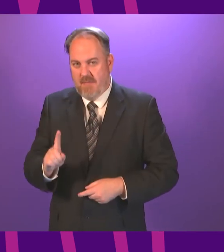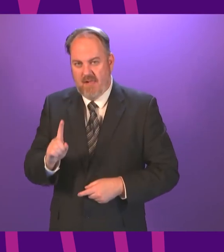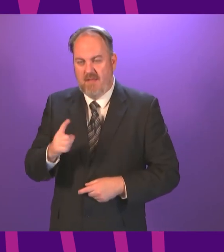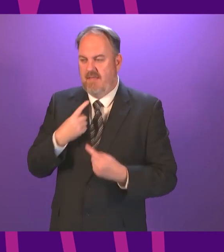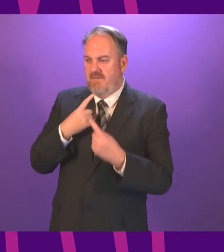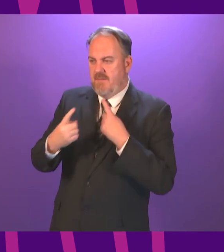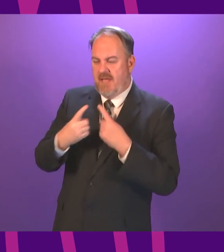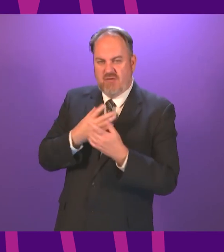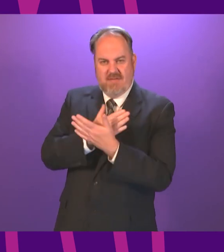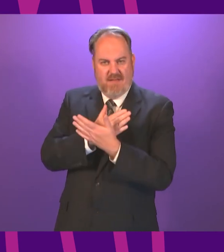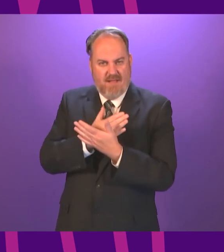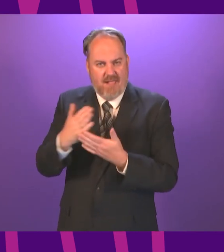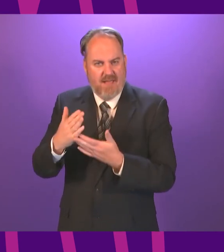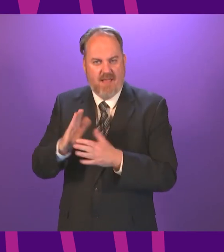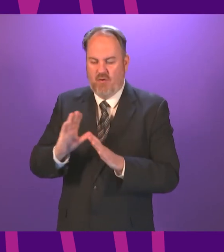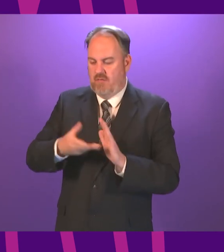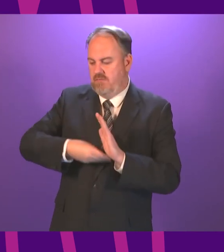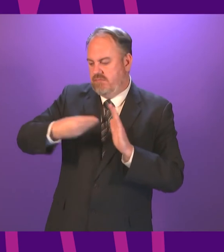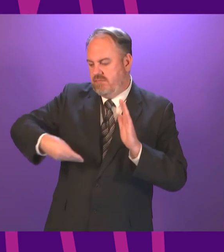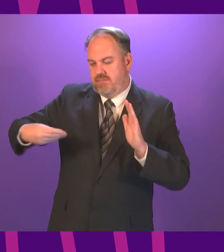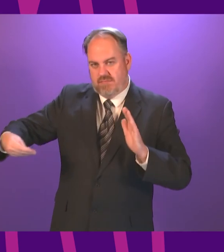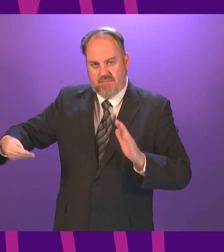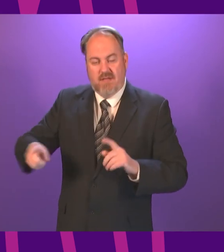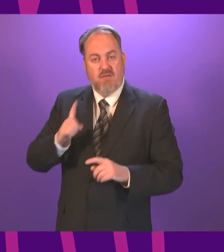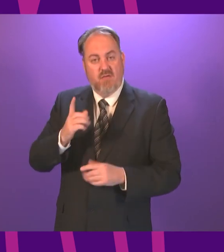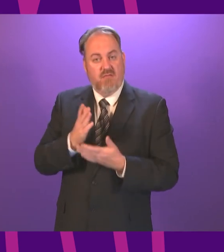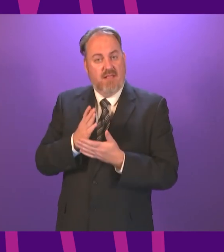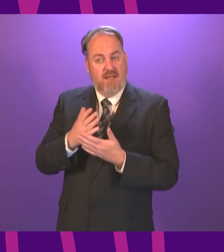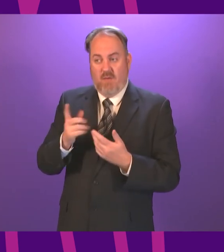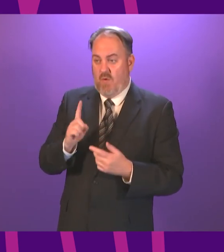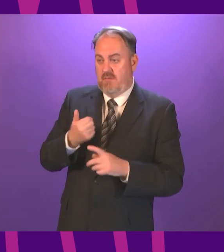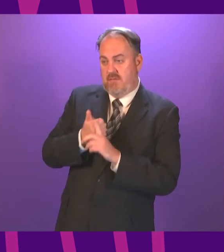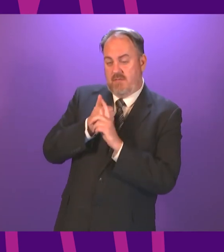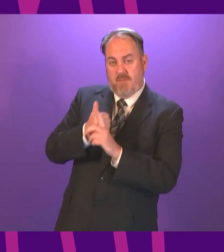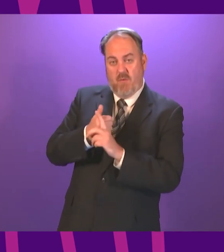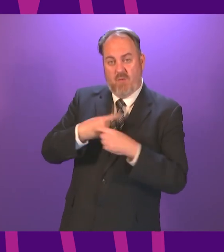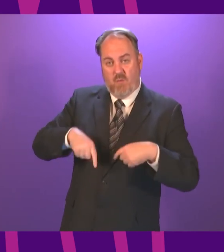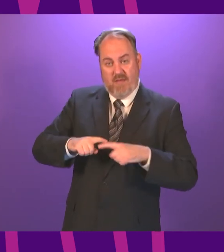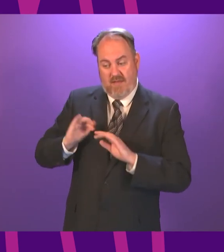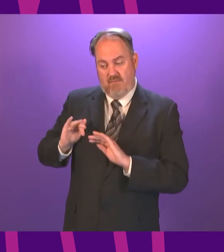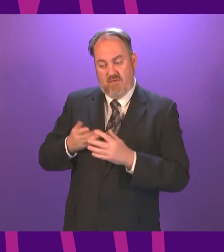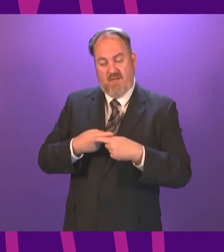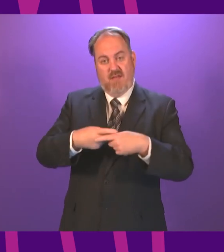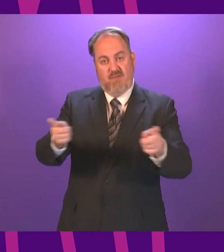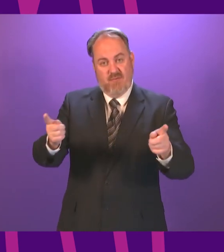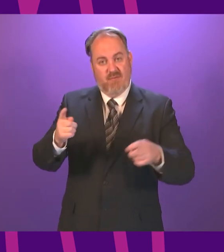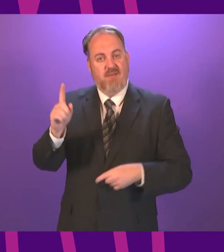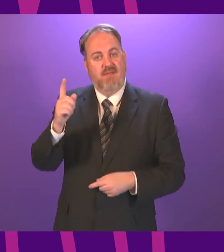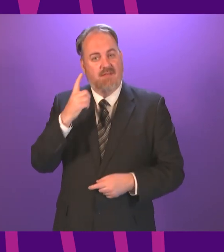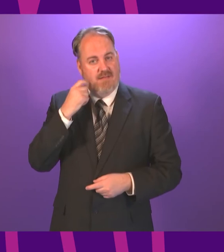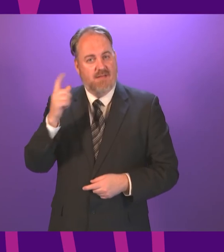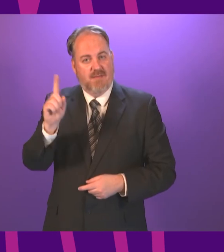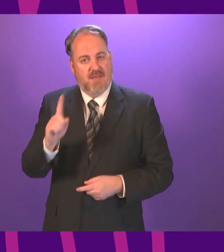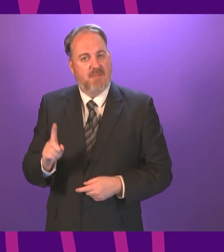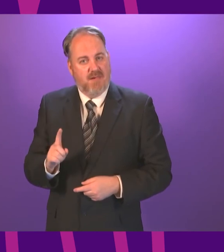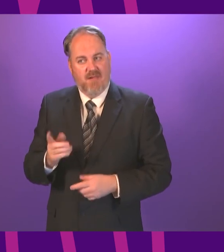it's succinct, but detailed where necessary. And part of that is around the support that we can give to young people going through